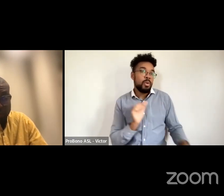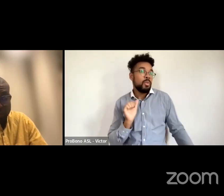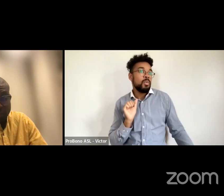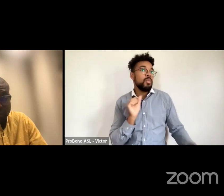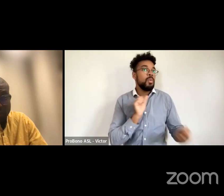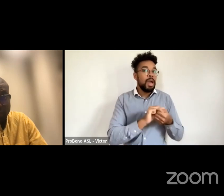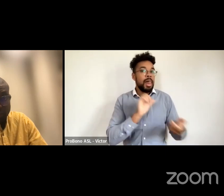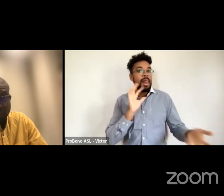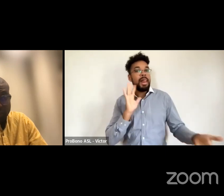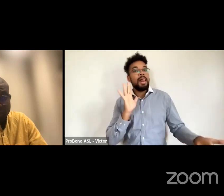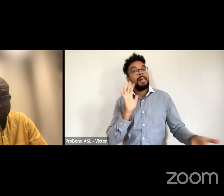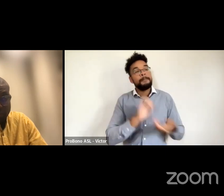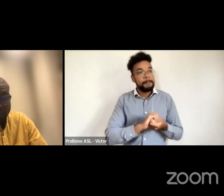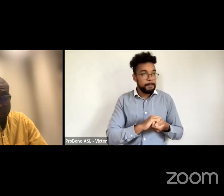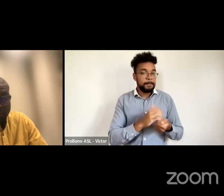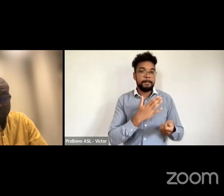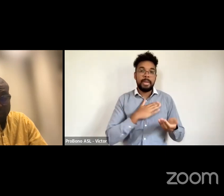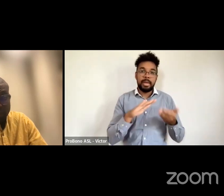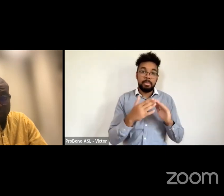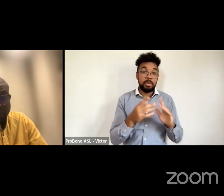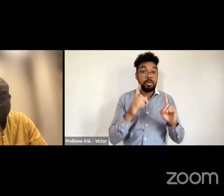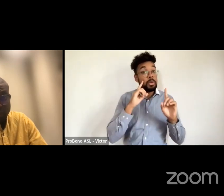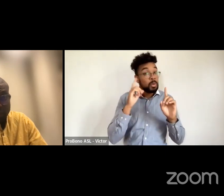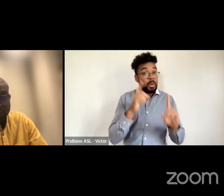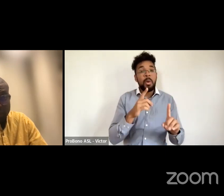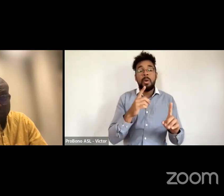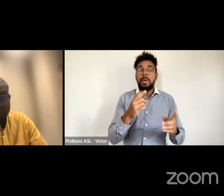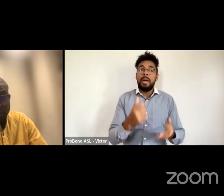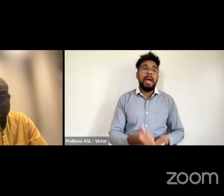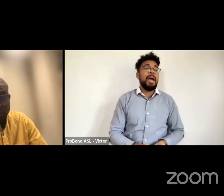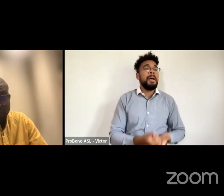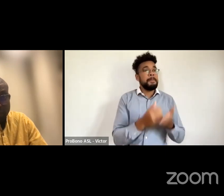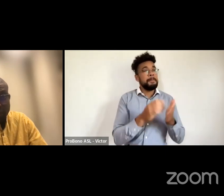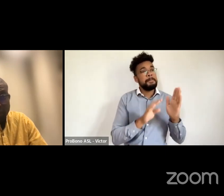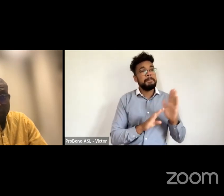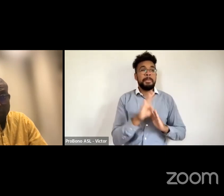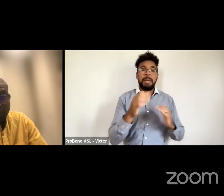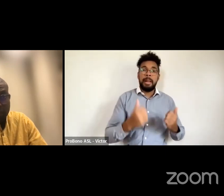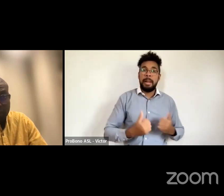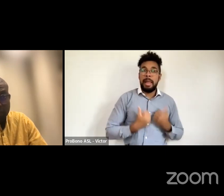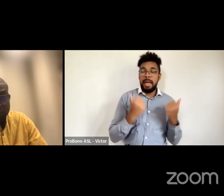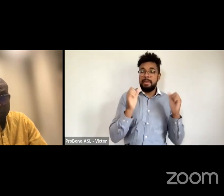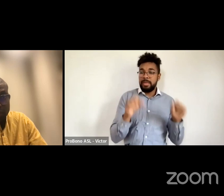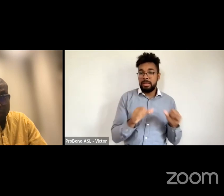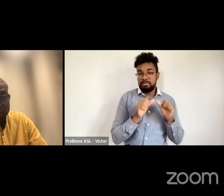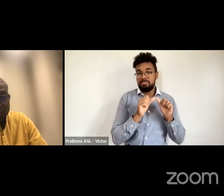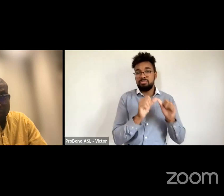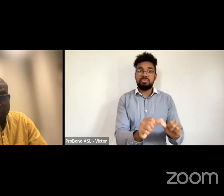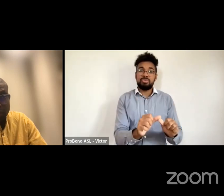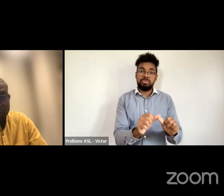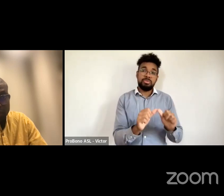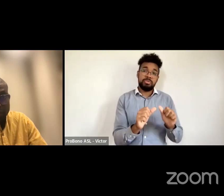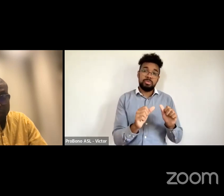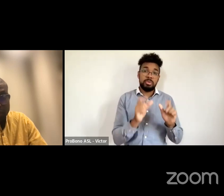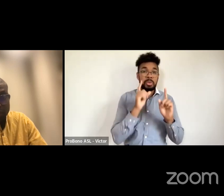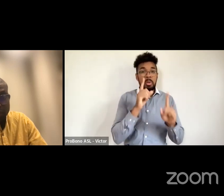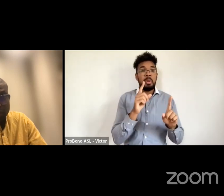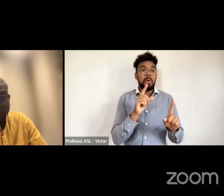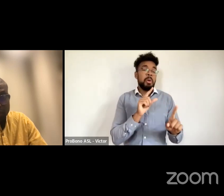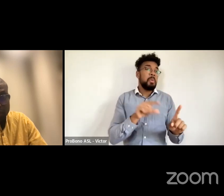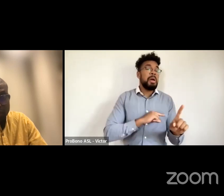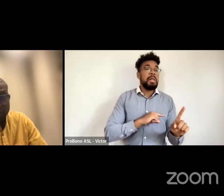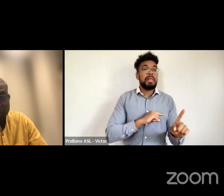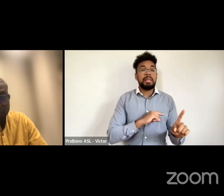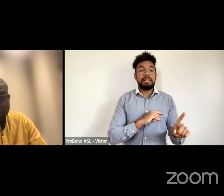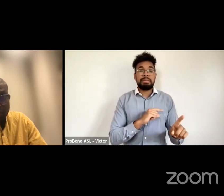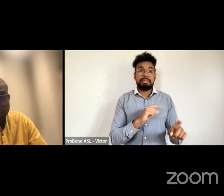meaningful aspects of life that might be sustainable and would give quality life or whatever quality